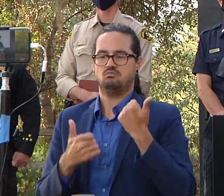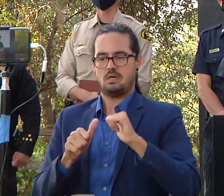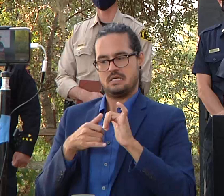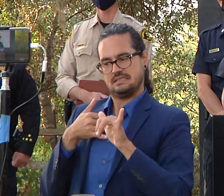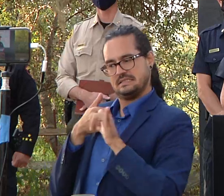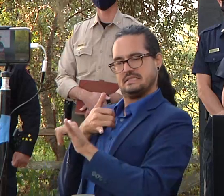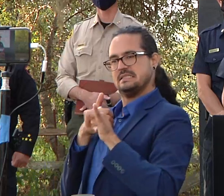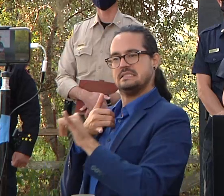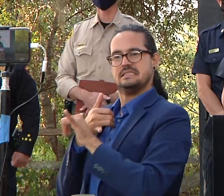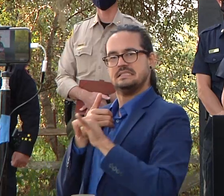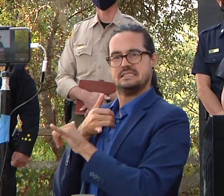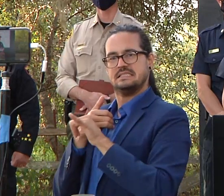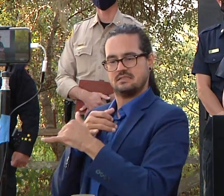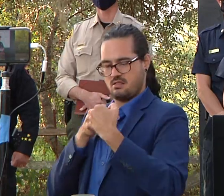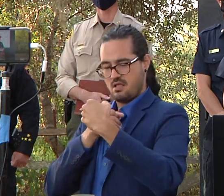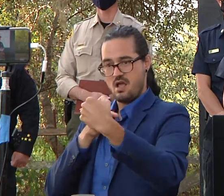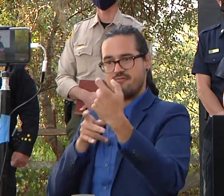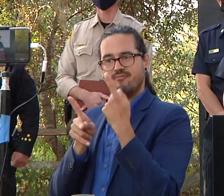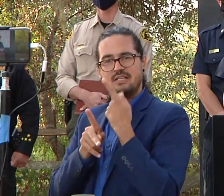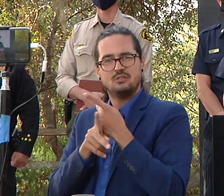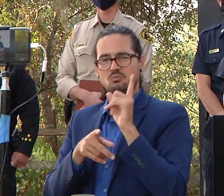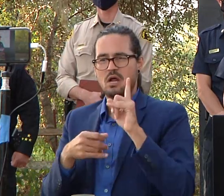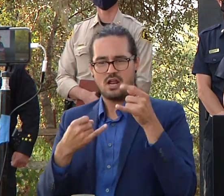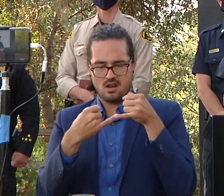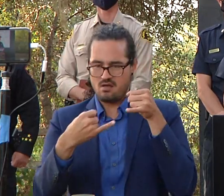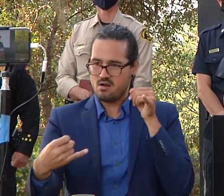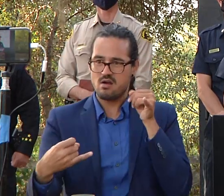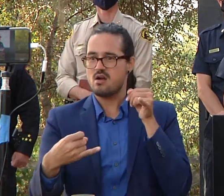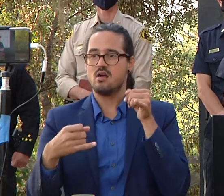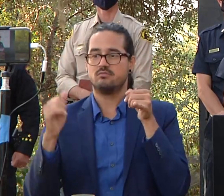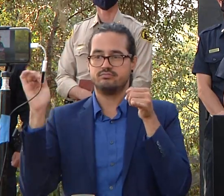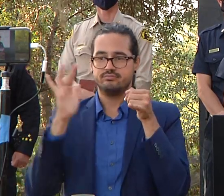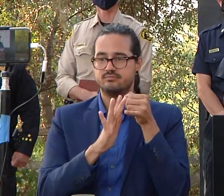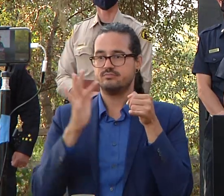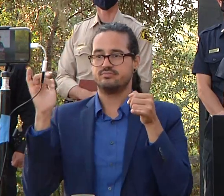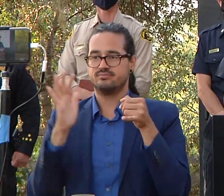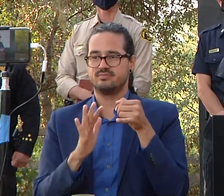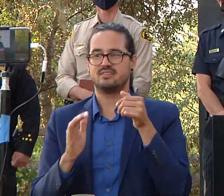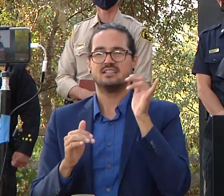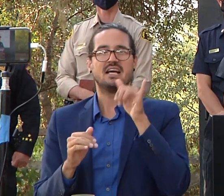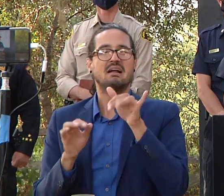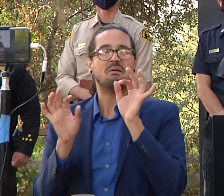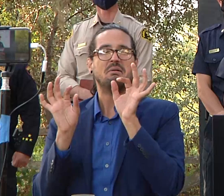we're facing there but again one of the idiosyncrasies that make it a challenging firefight